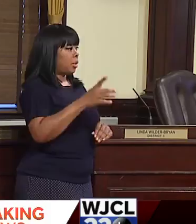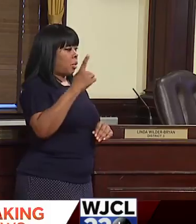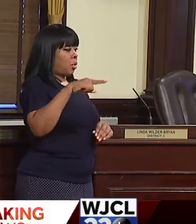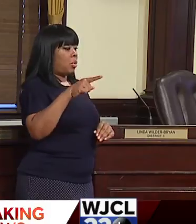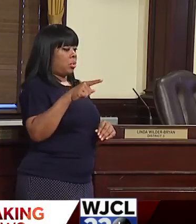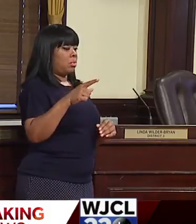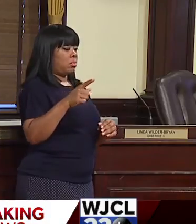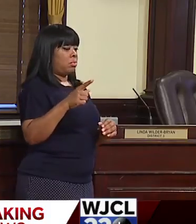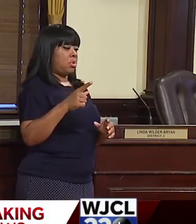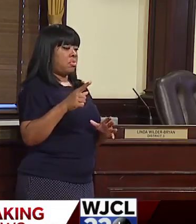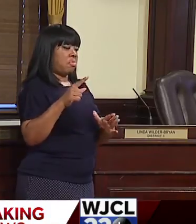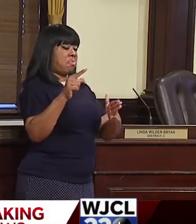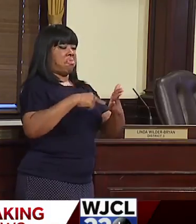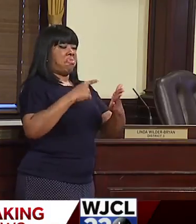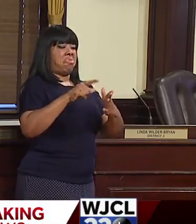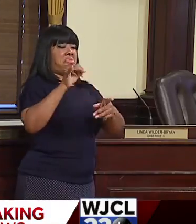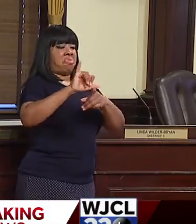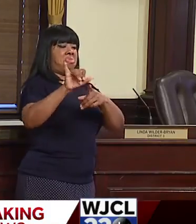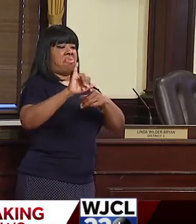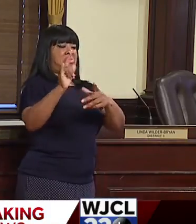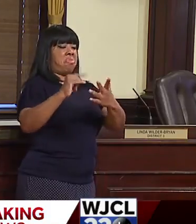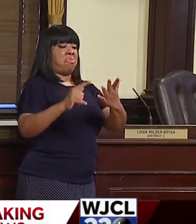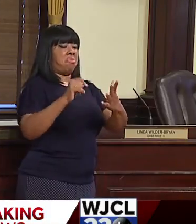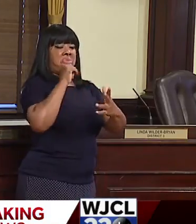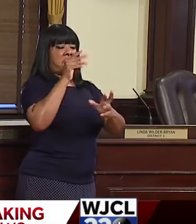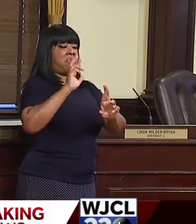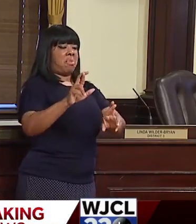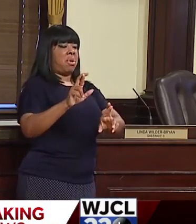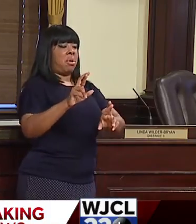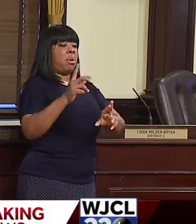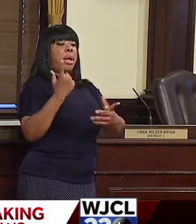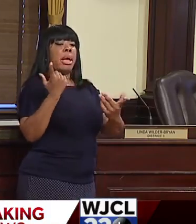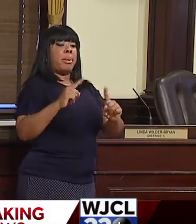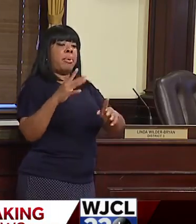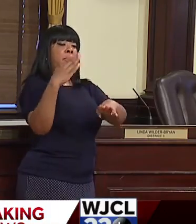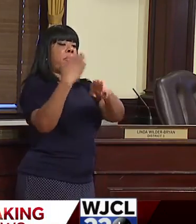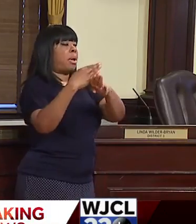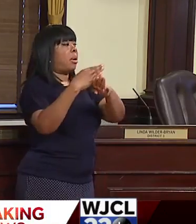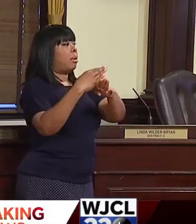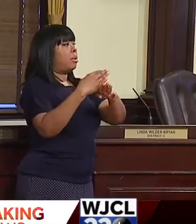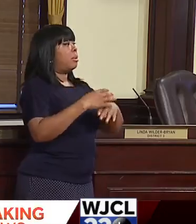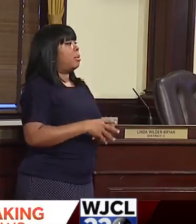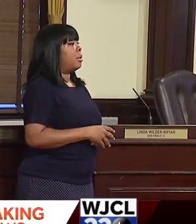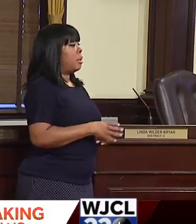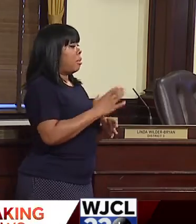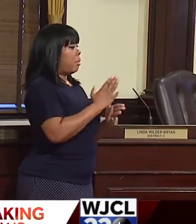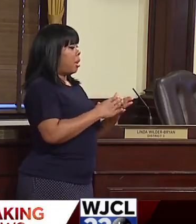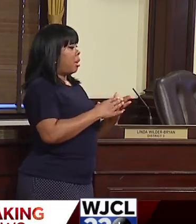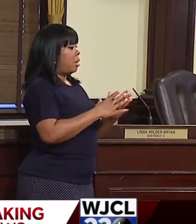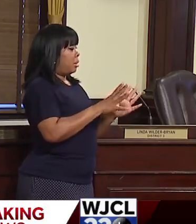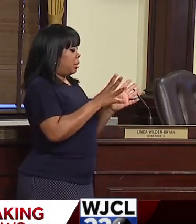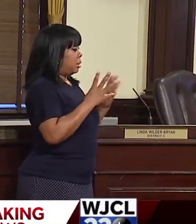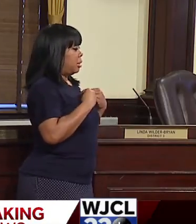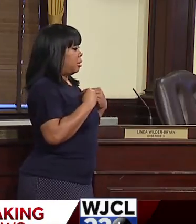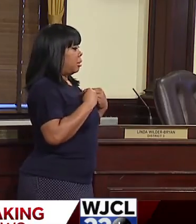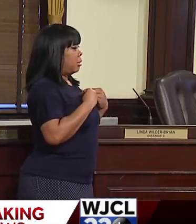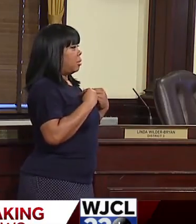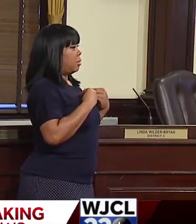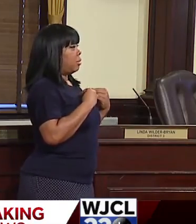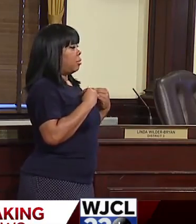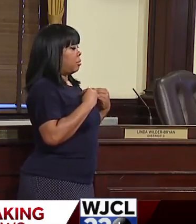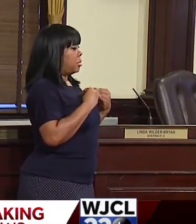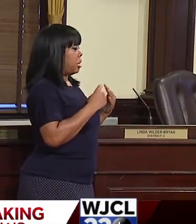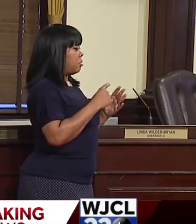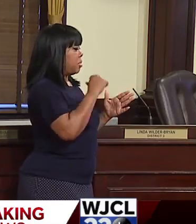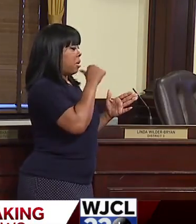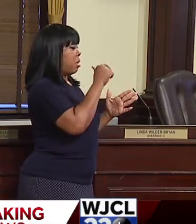who have done it, they were blocked. As a part of the settlement, they were unblocked. If they go there again, they will be blocked